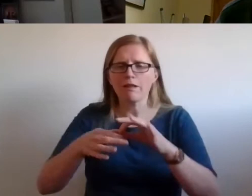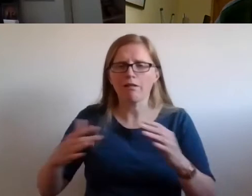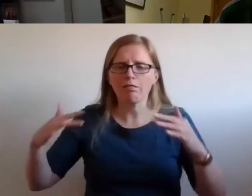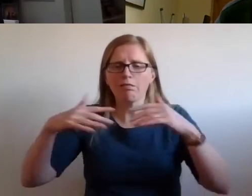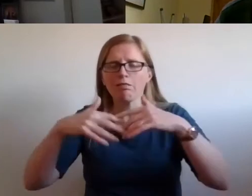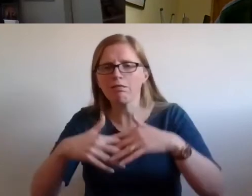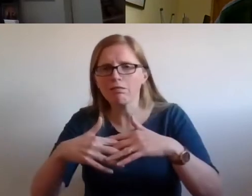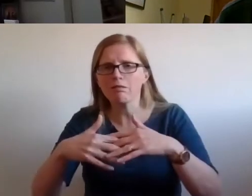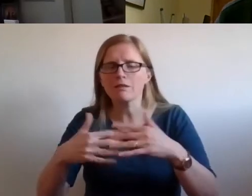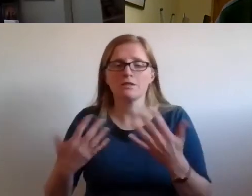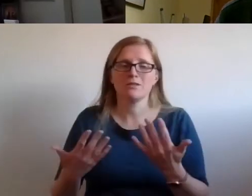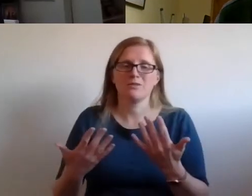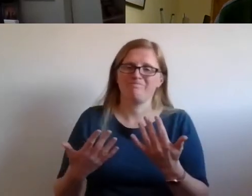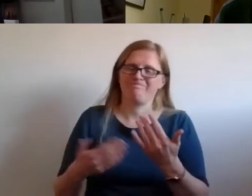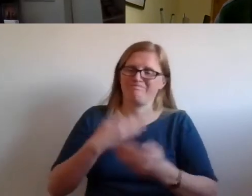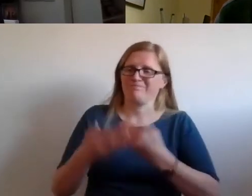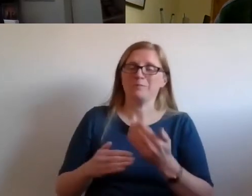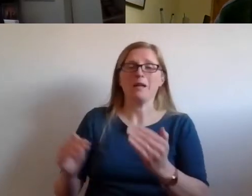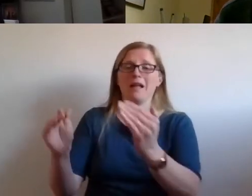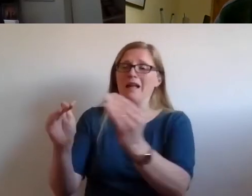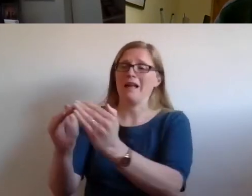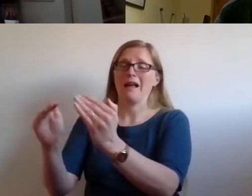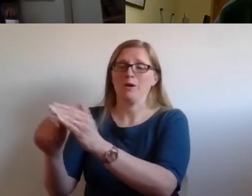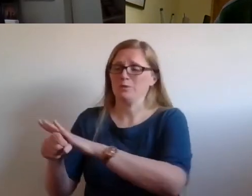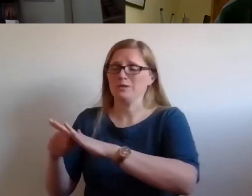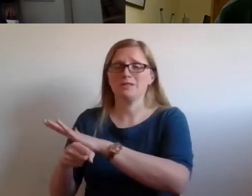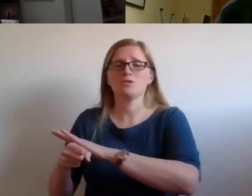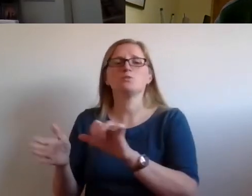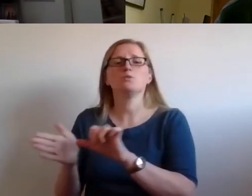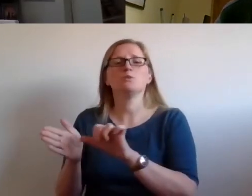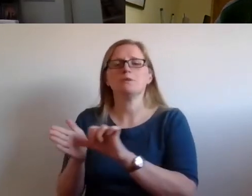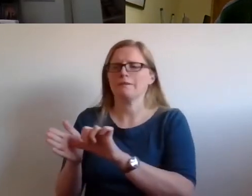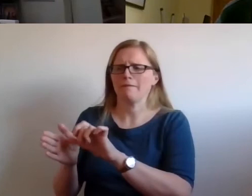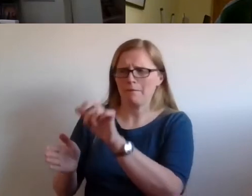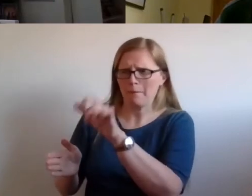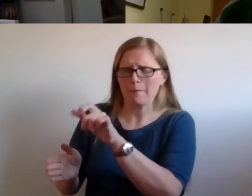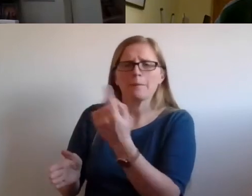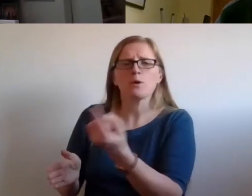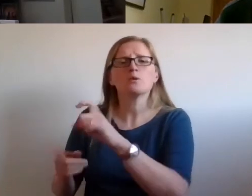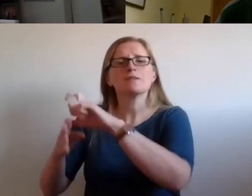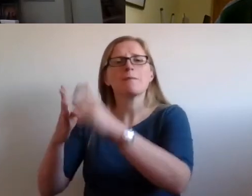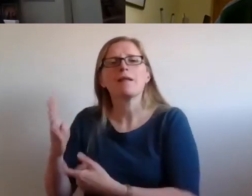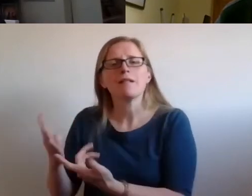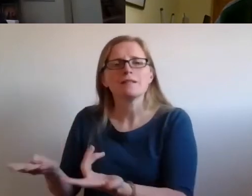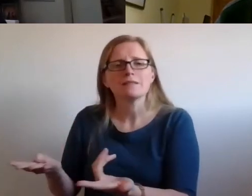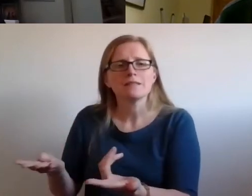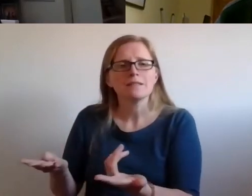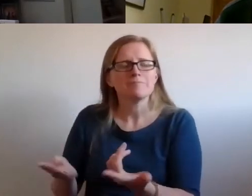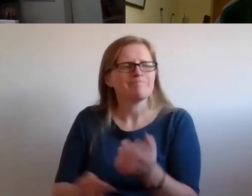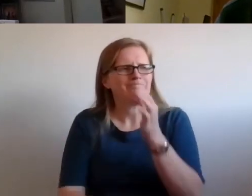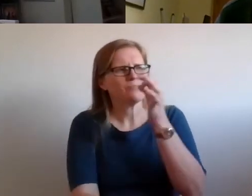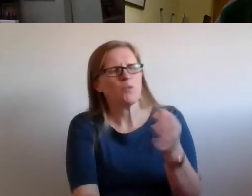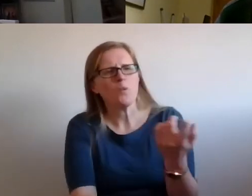disabled people and their families. Would you be able to say how the human rights work in Leith supported disabled equality,